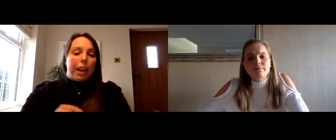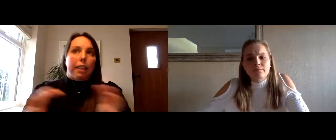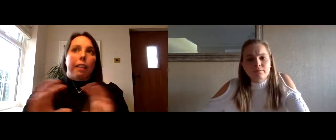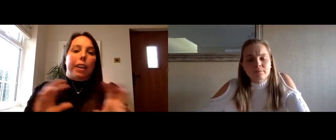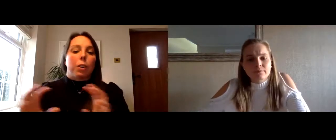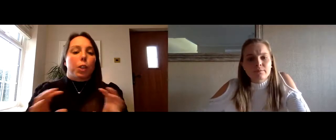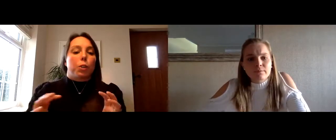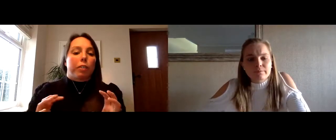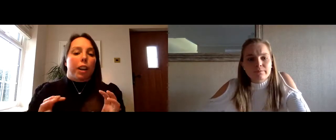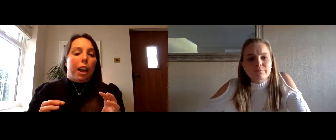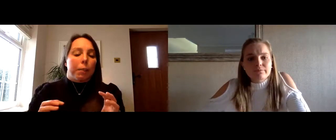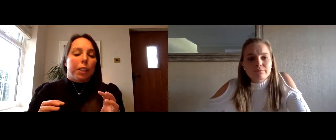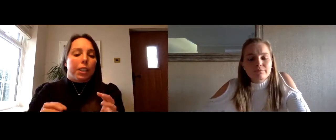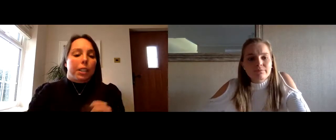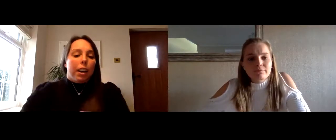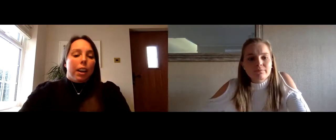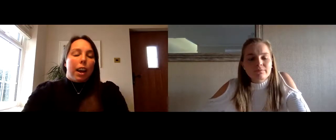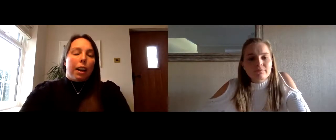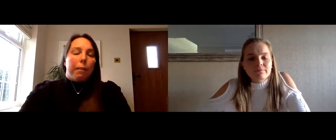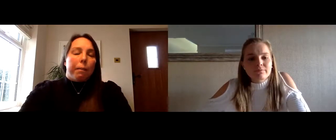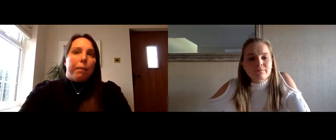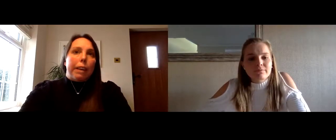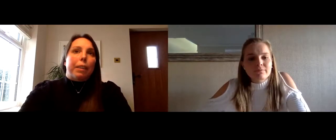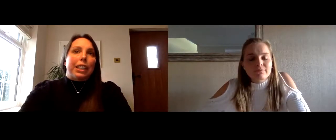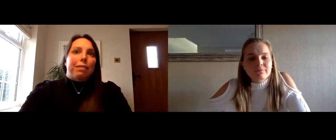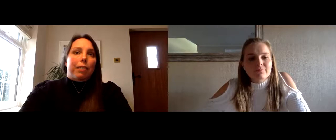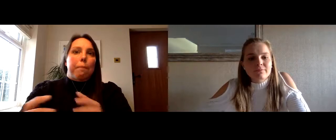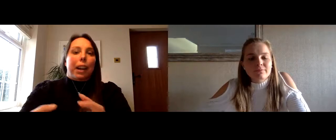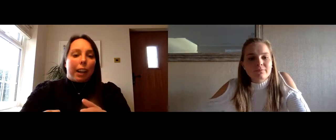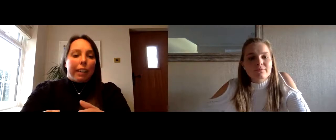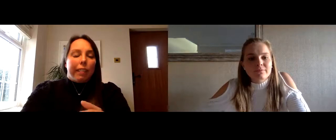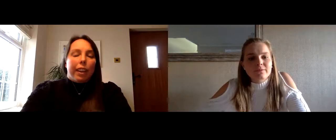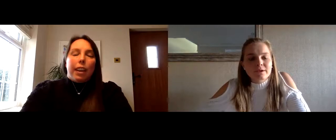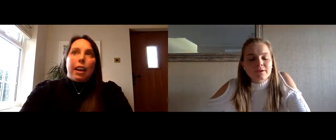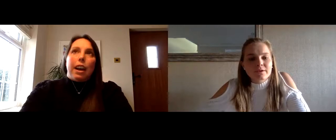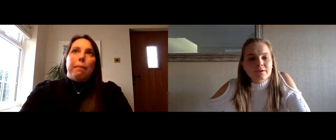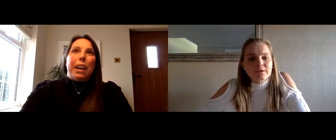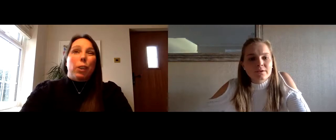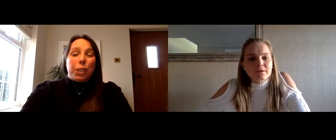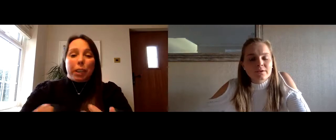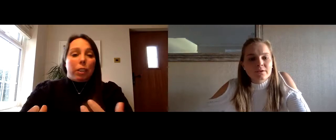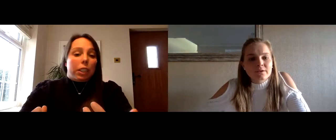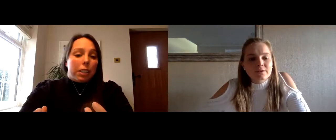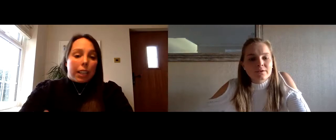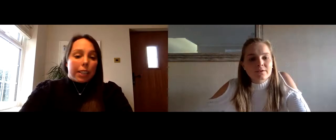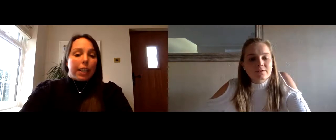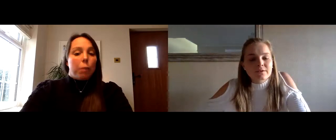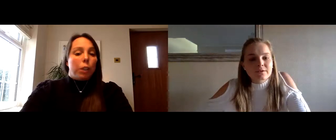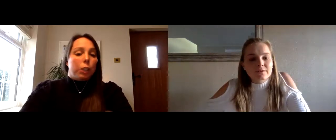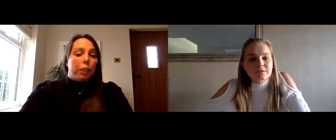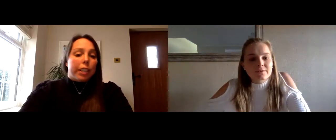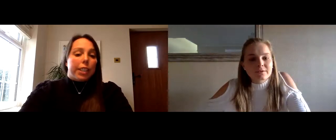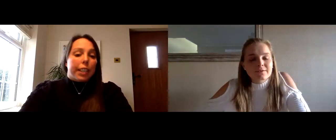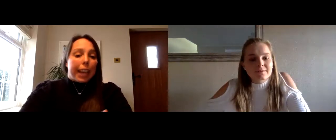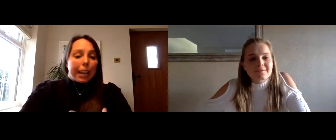of me kind of having those two different elements um in my in my life um and also i got to go to things like